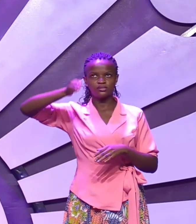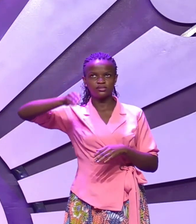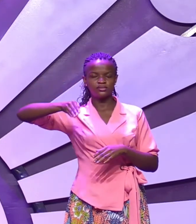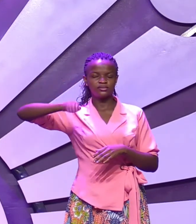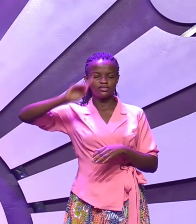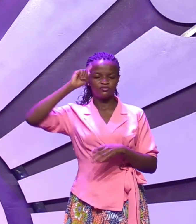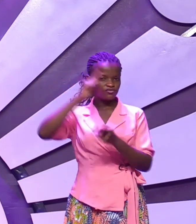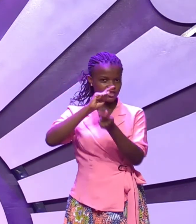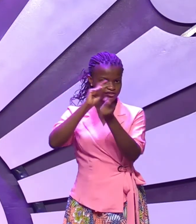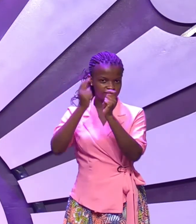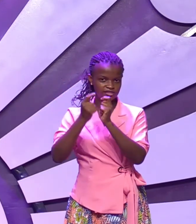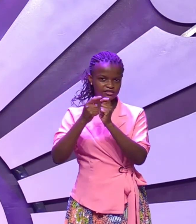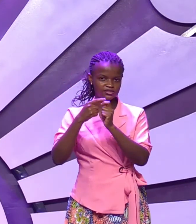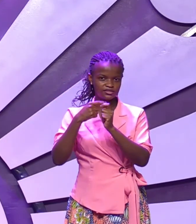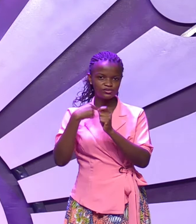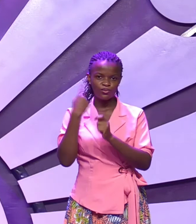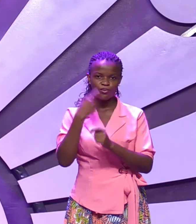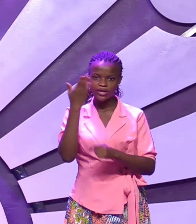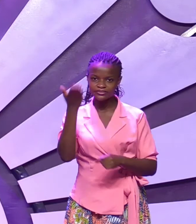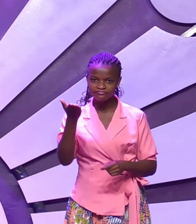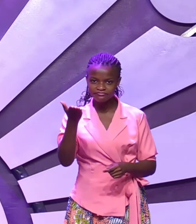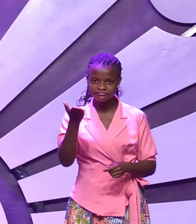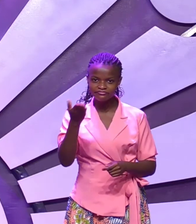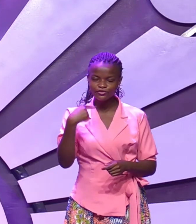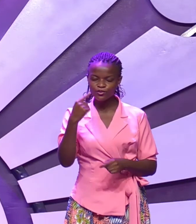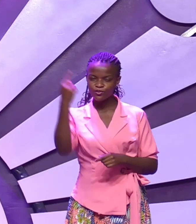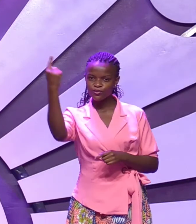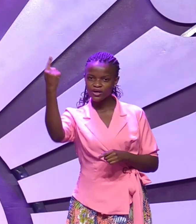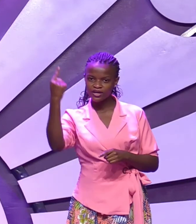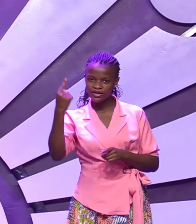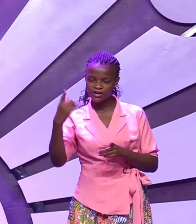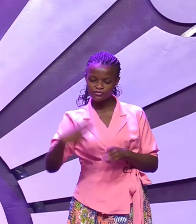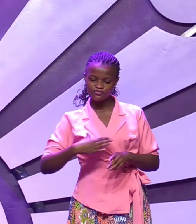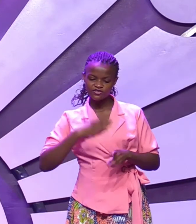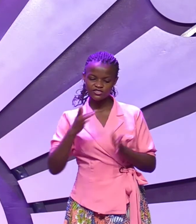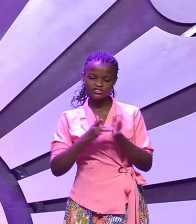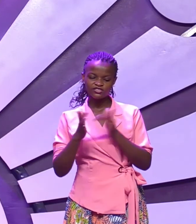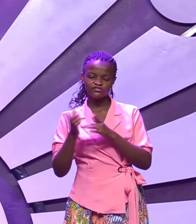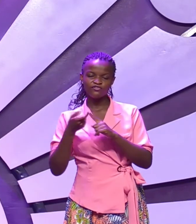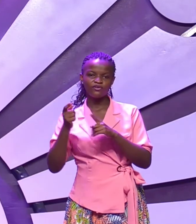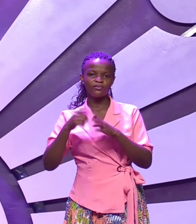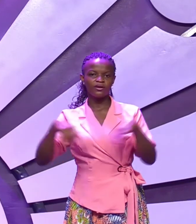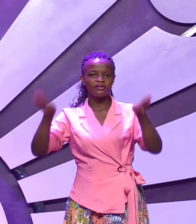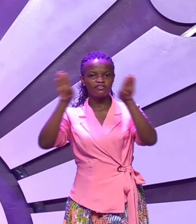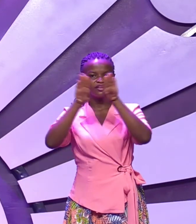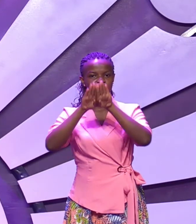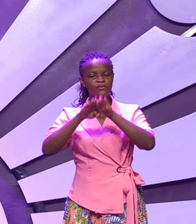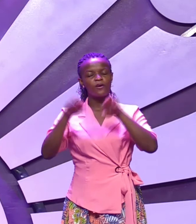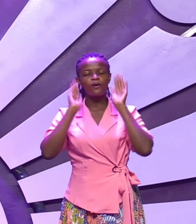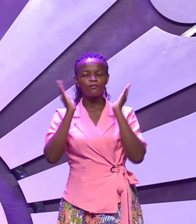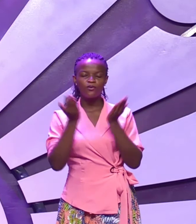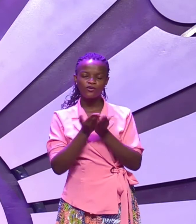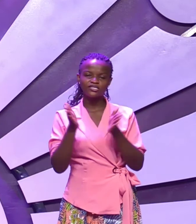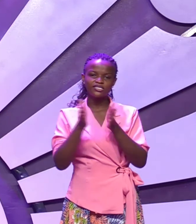and guess who was there who came to visit him from heaven Moses and Elijah